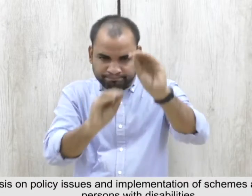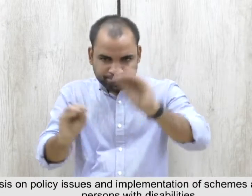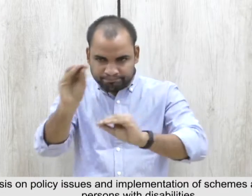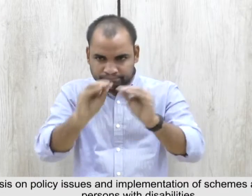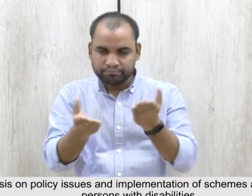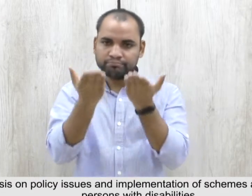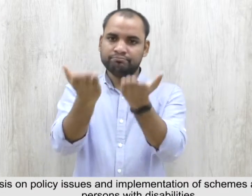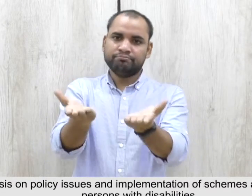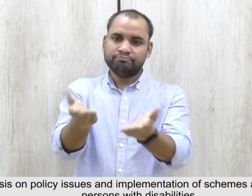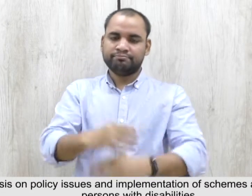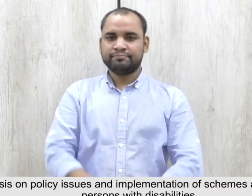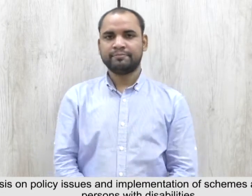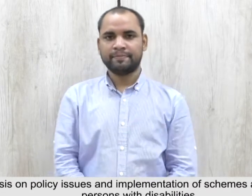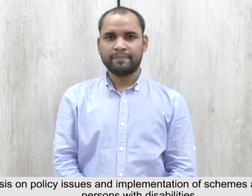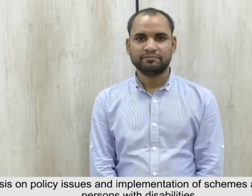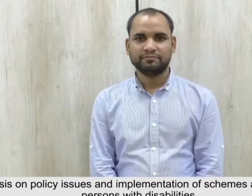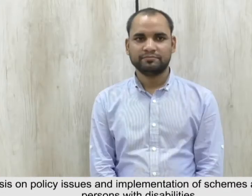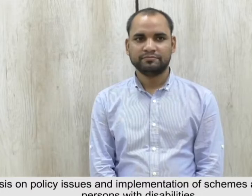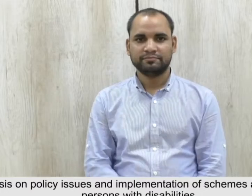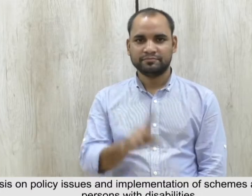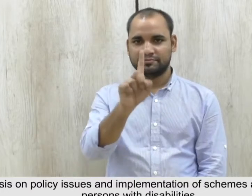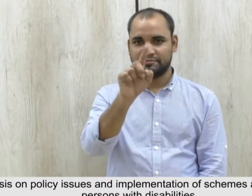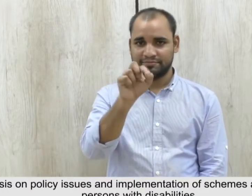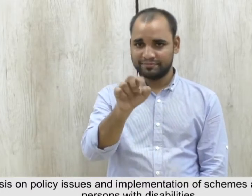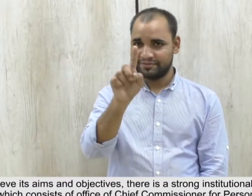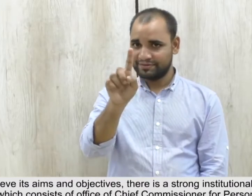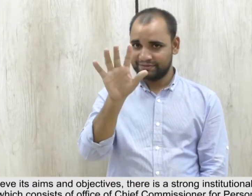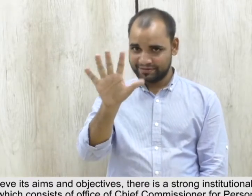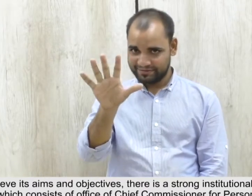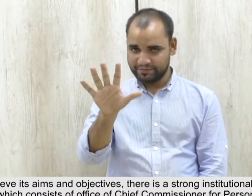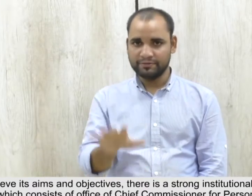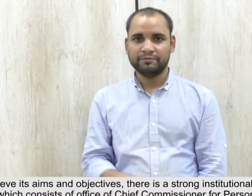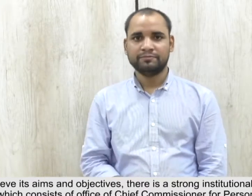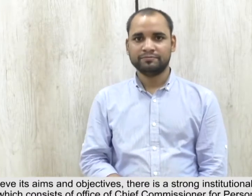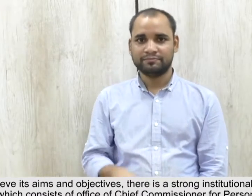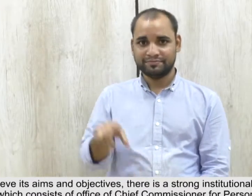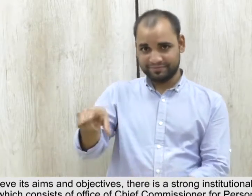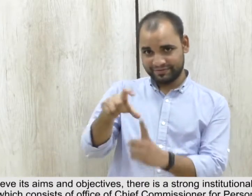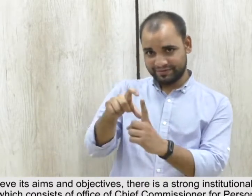implementation of schemes and programs for persons with disabilities 1.15